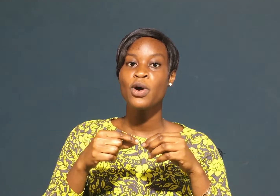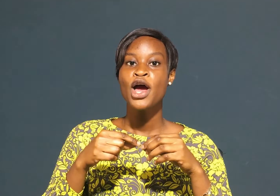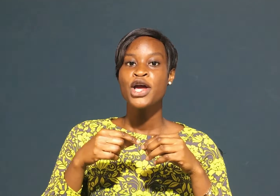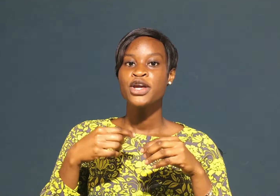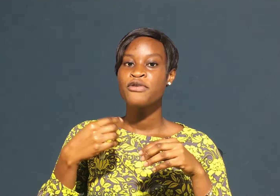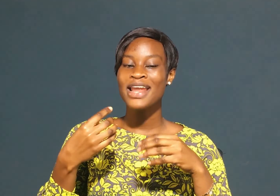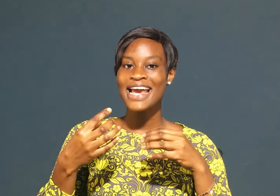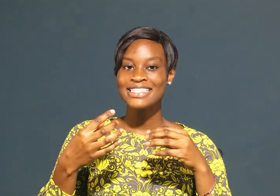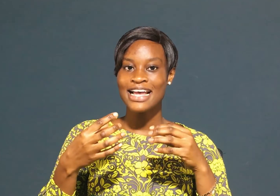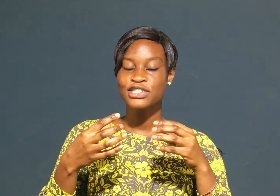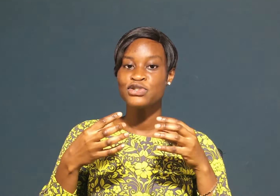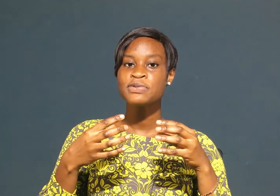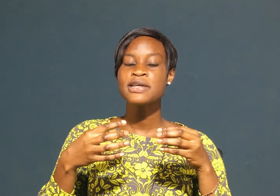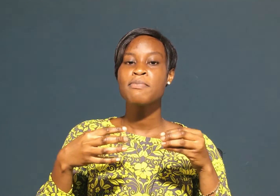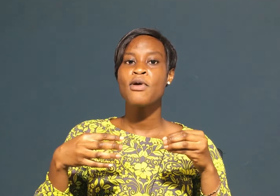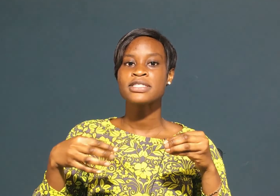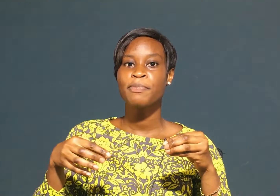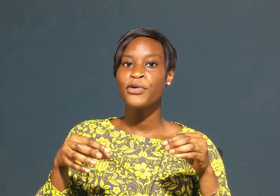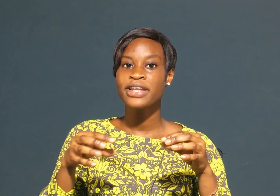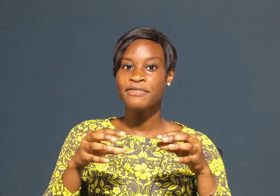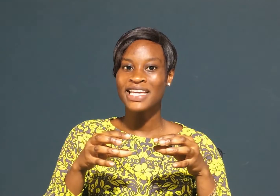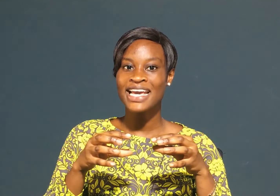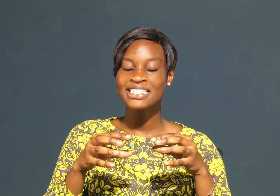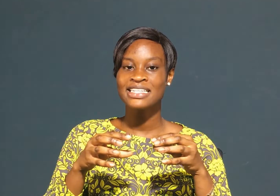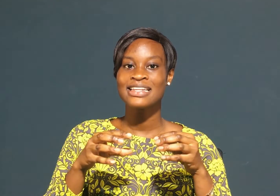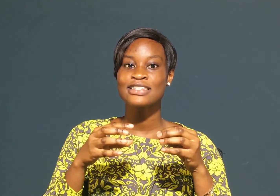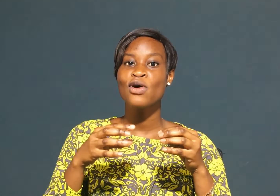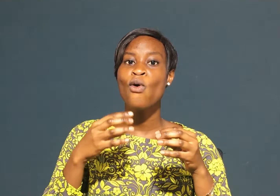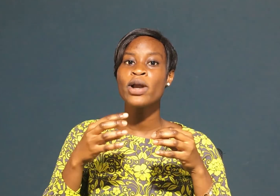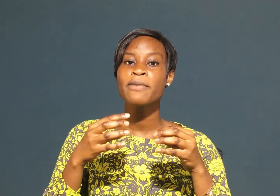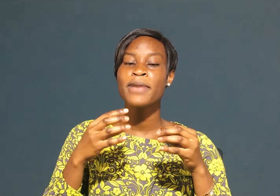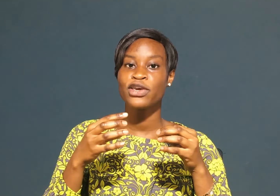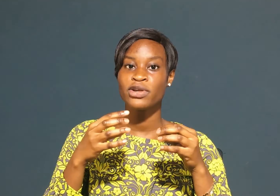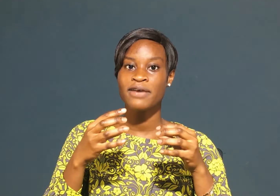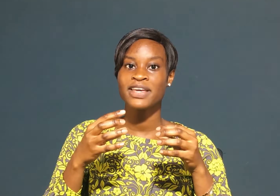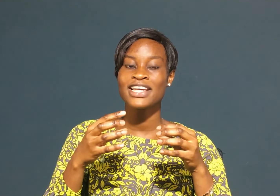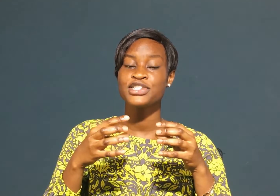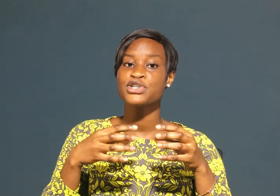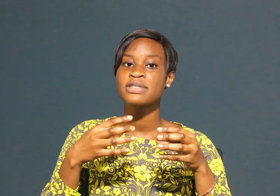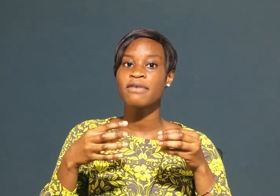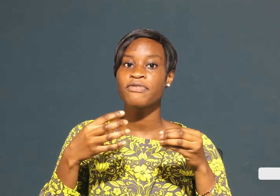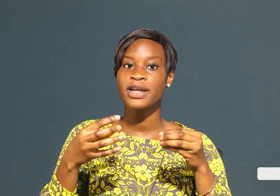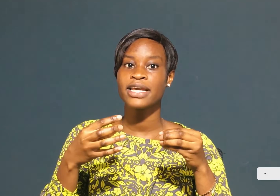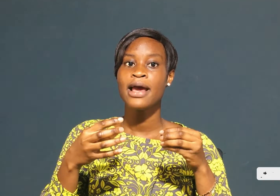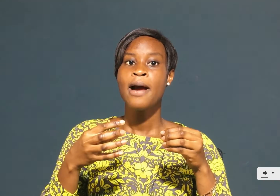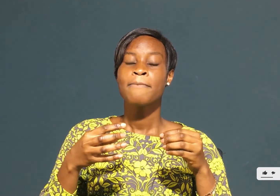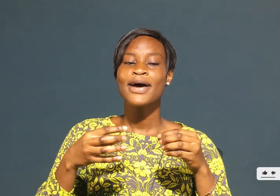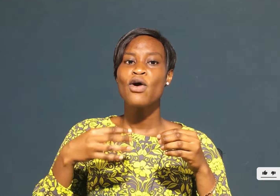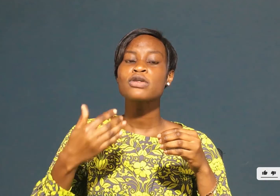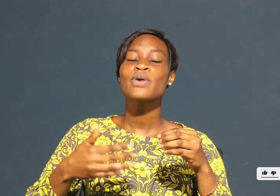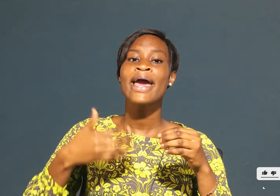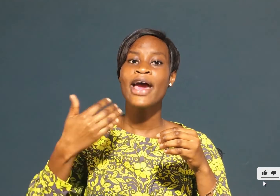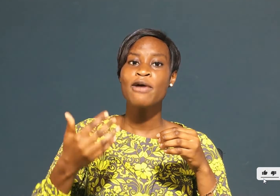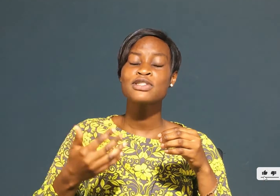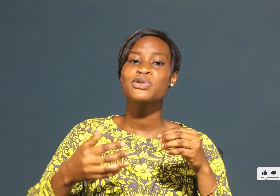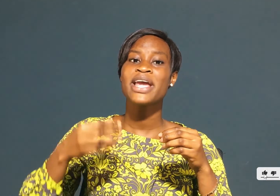you realize that using multiple navigation does not only make your navigation user-friendly but also helps to